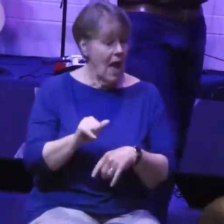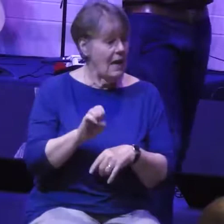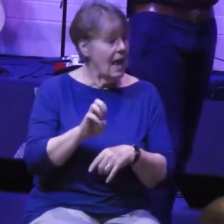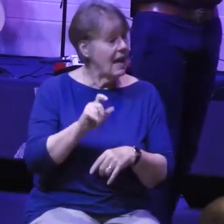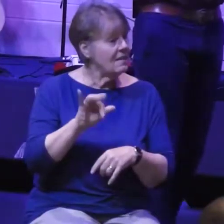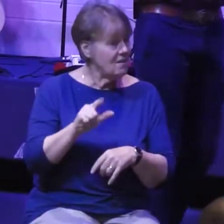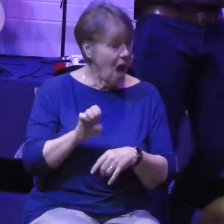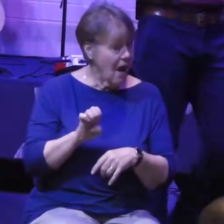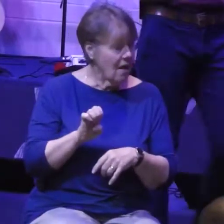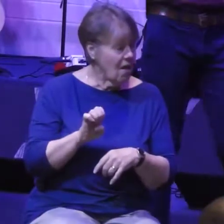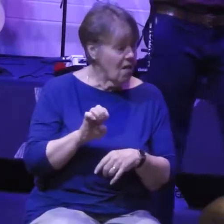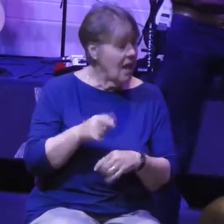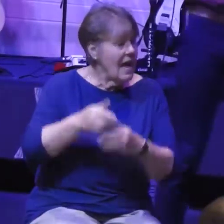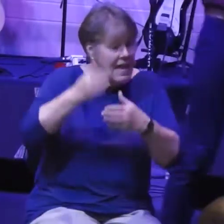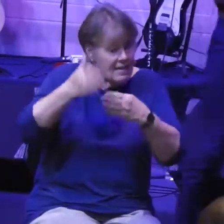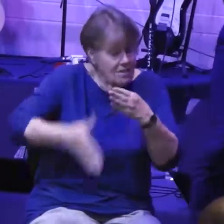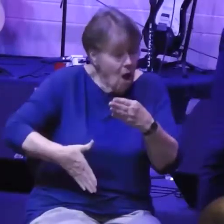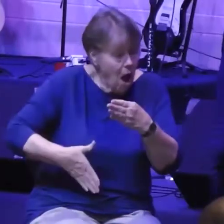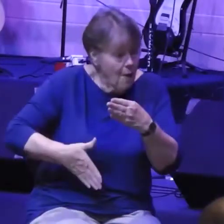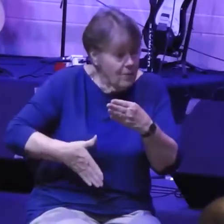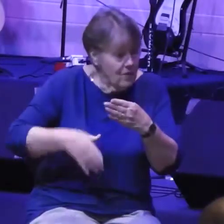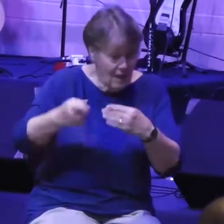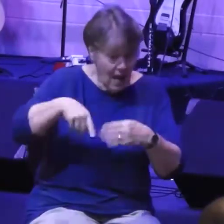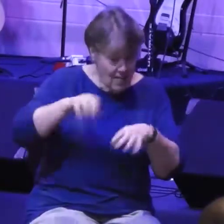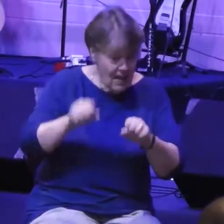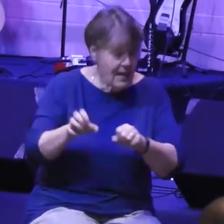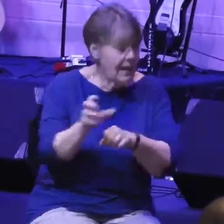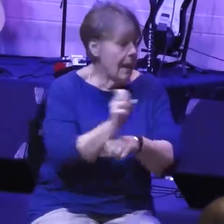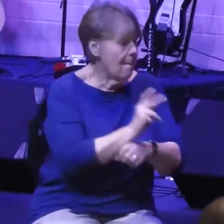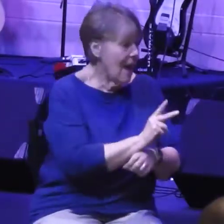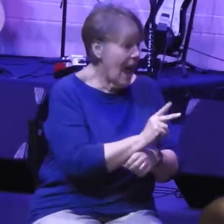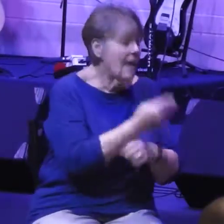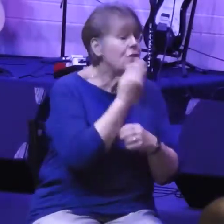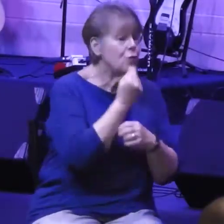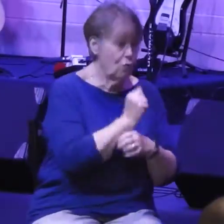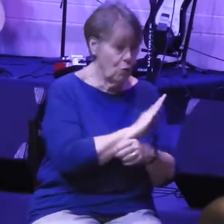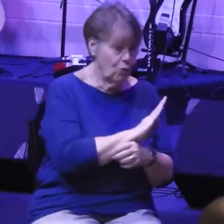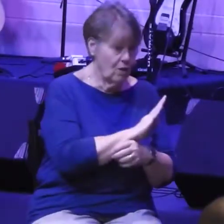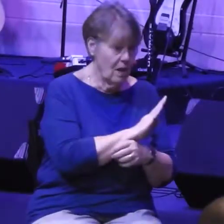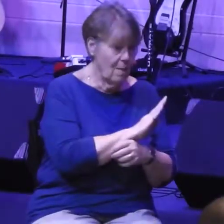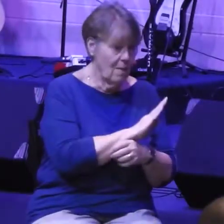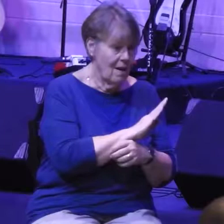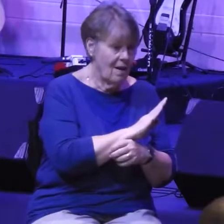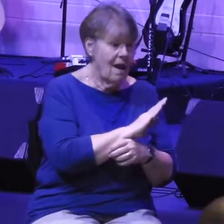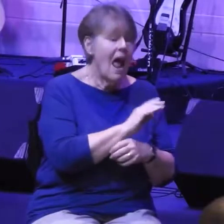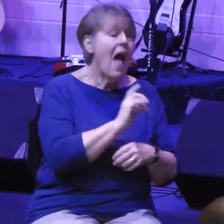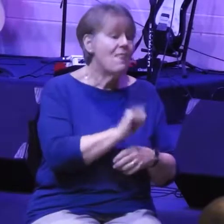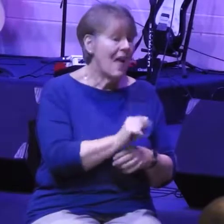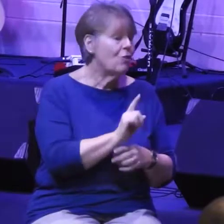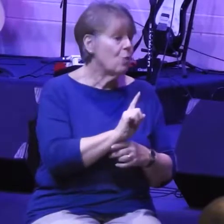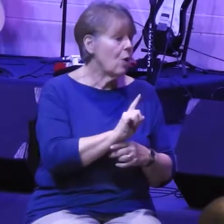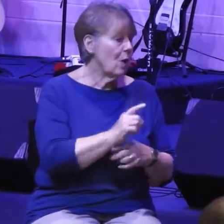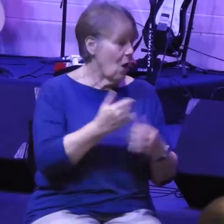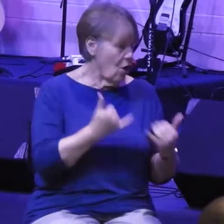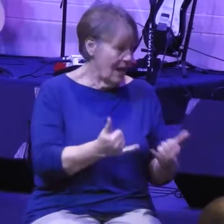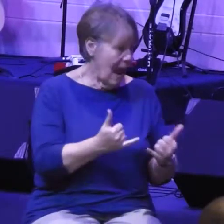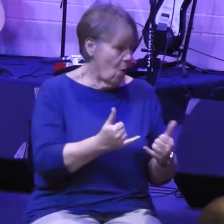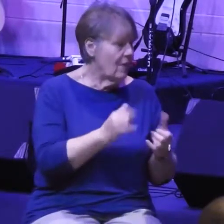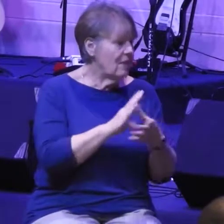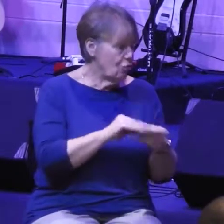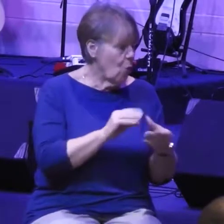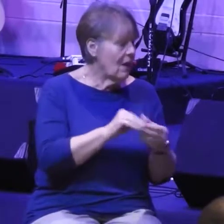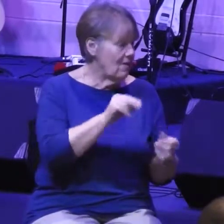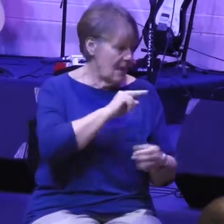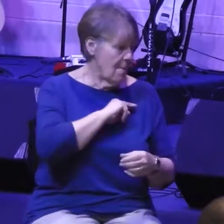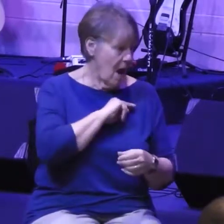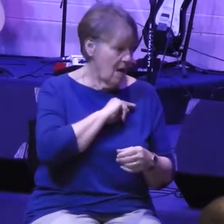now able to come back to Jerusalem, and that's where we are in the books of Ezra and Nehemiah, which actually go together in one book, but we're